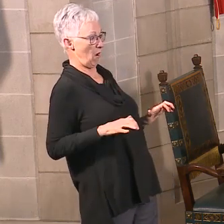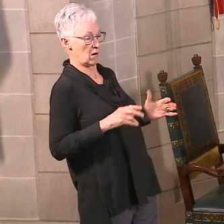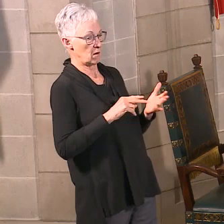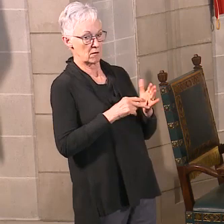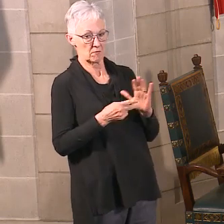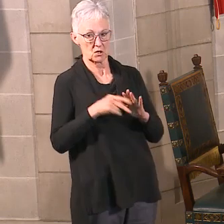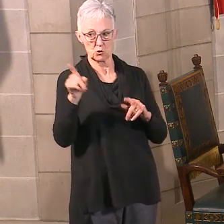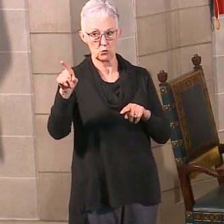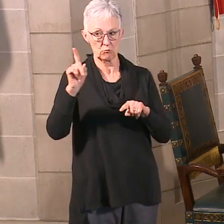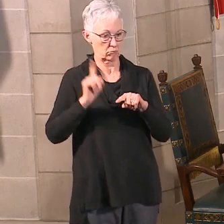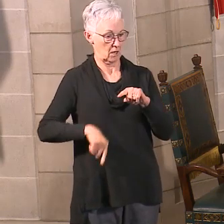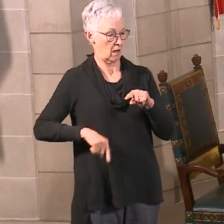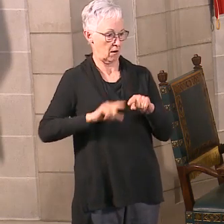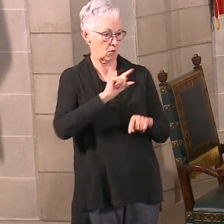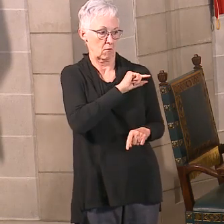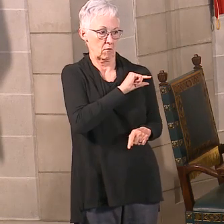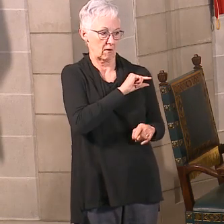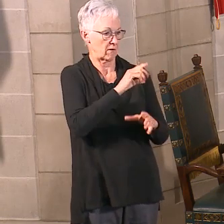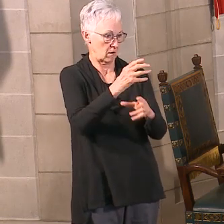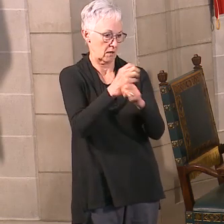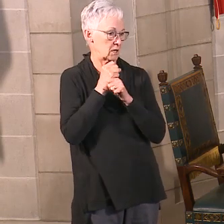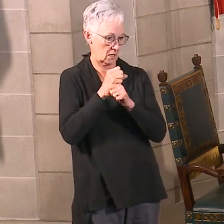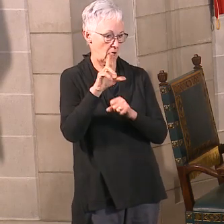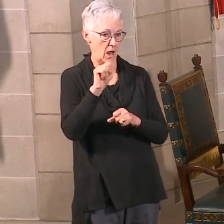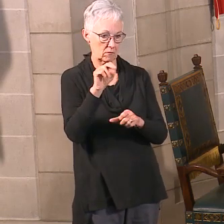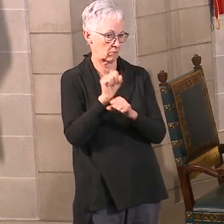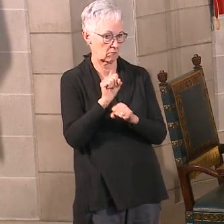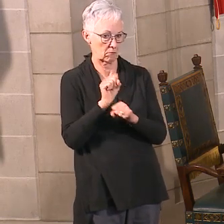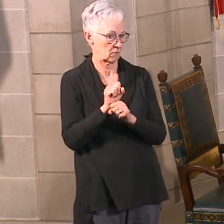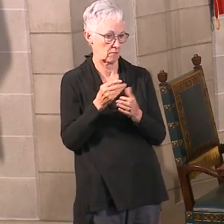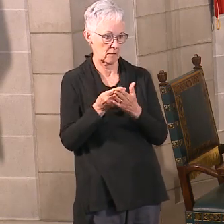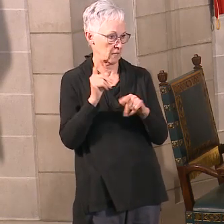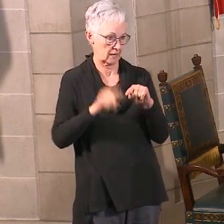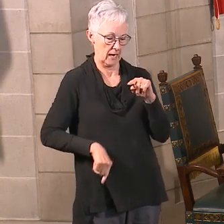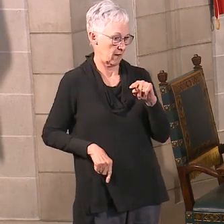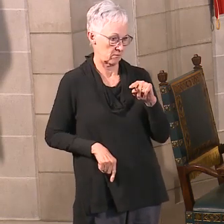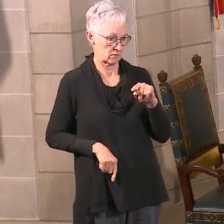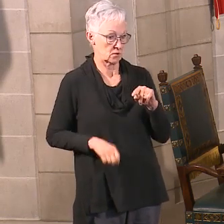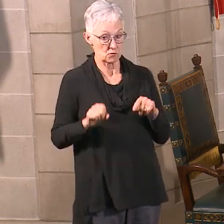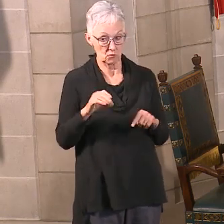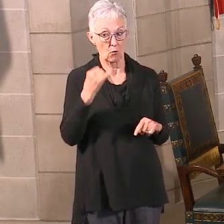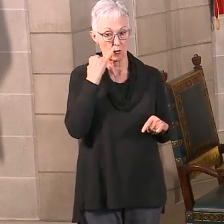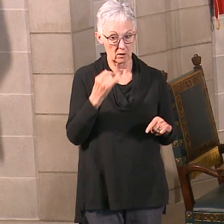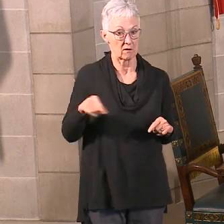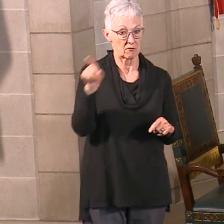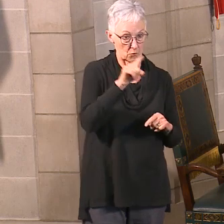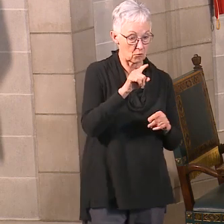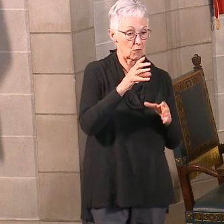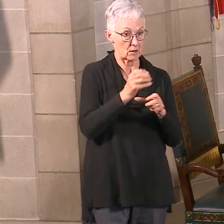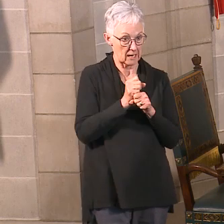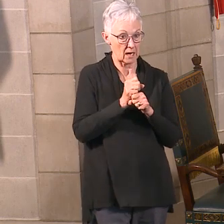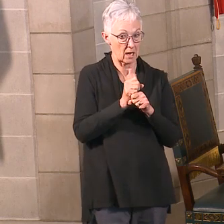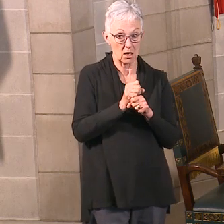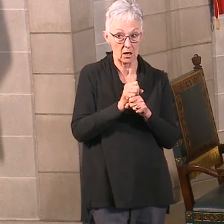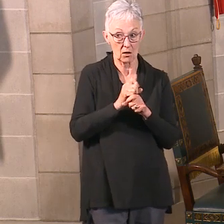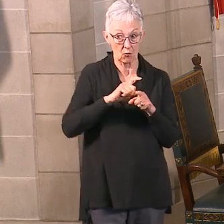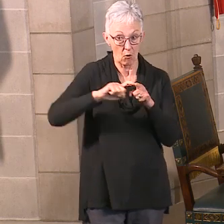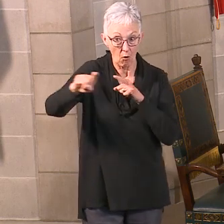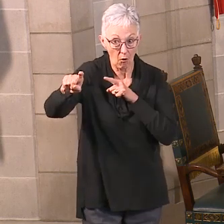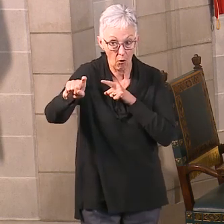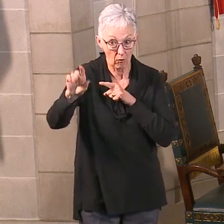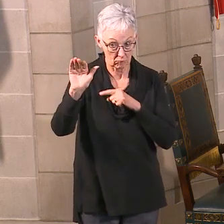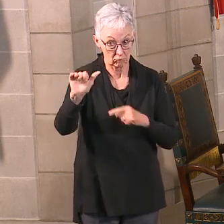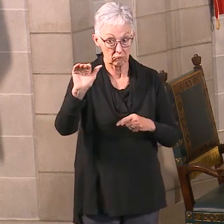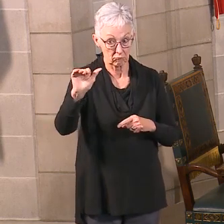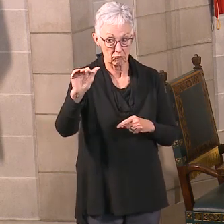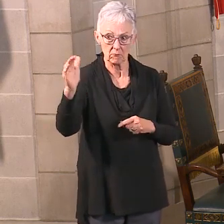you have to take that, if you're called back to work, if you're on unemployment and you're called back to work, you have to go back and take that